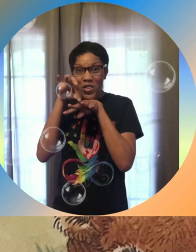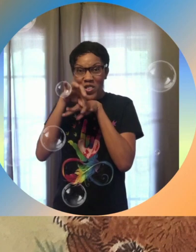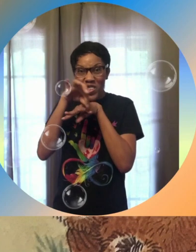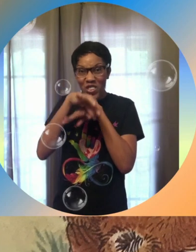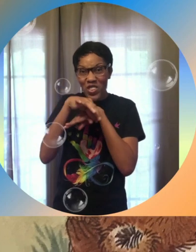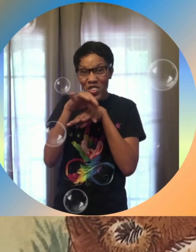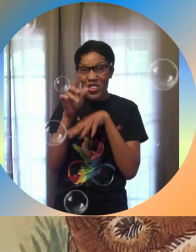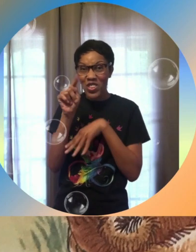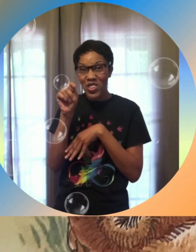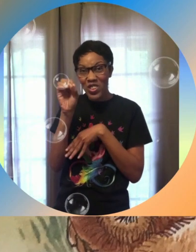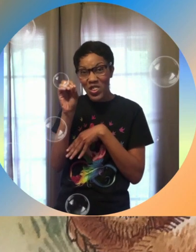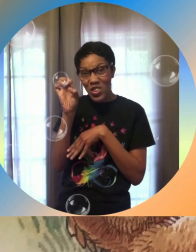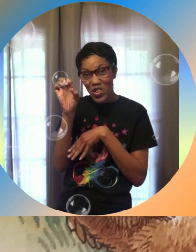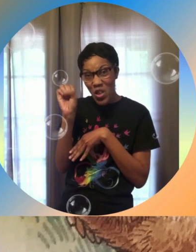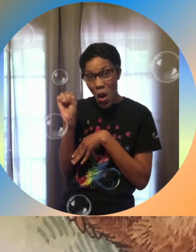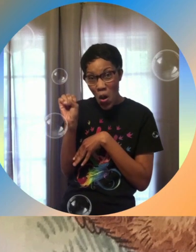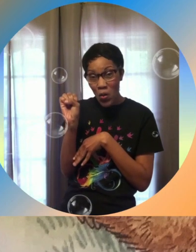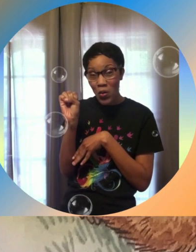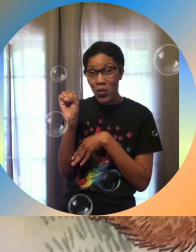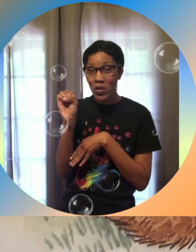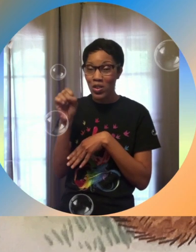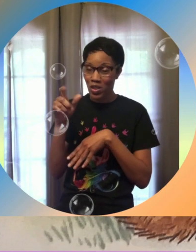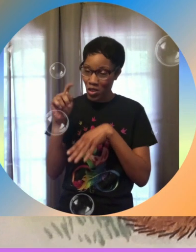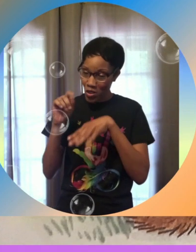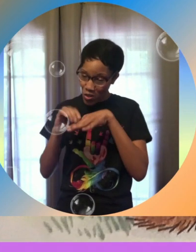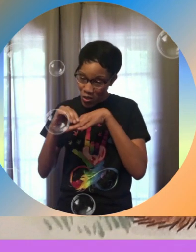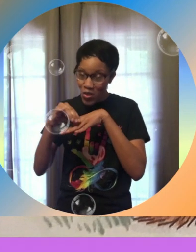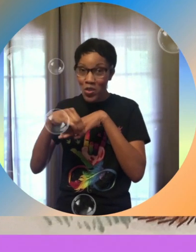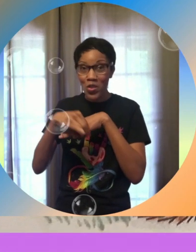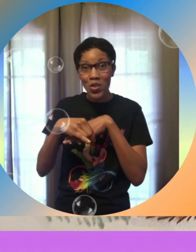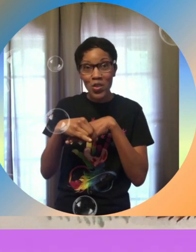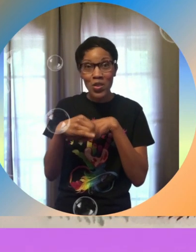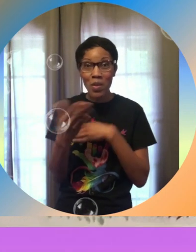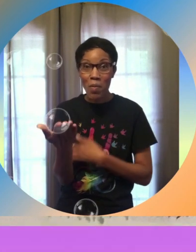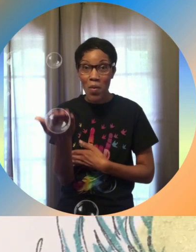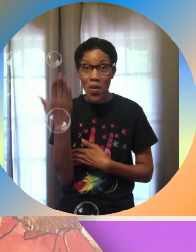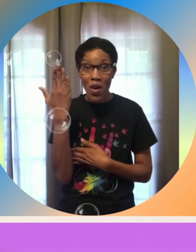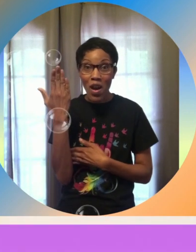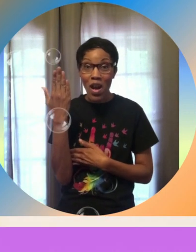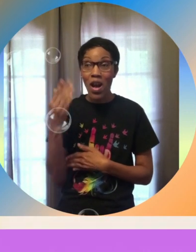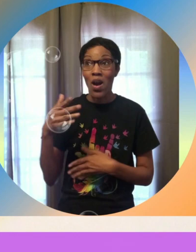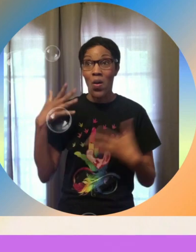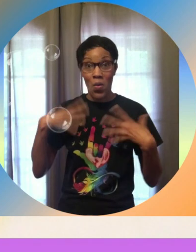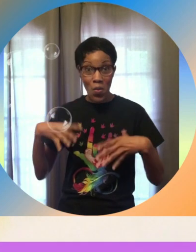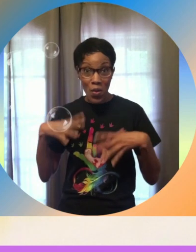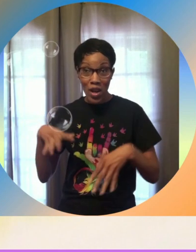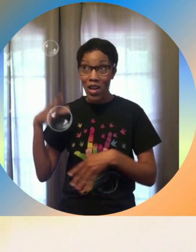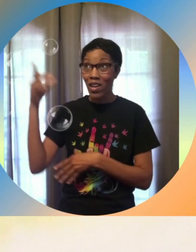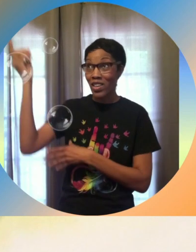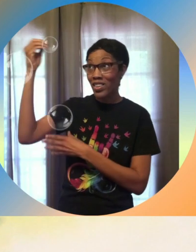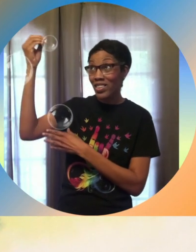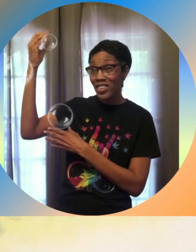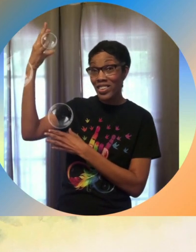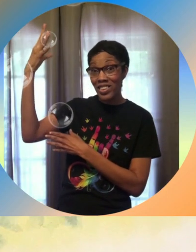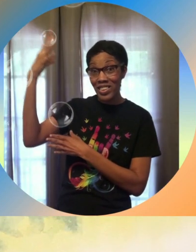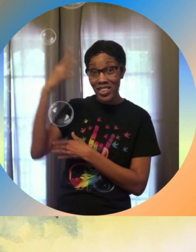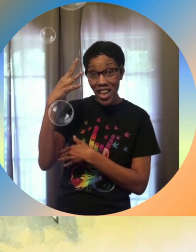I'll wear the Sun on my legs that run